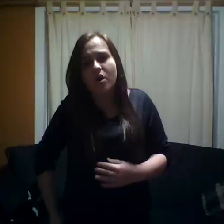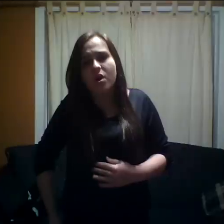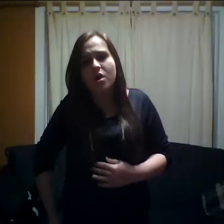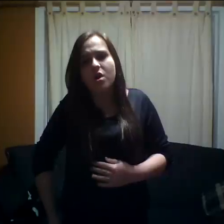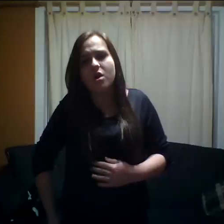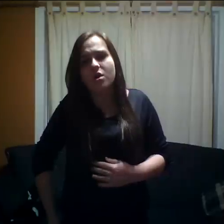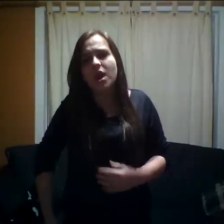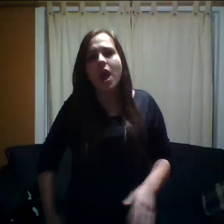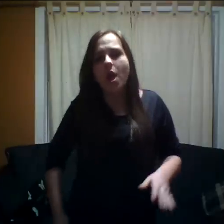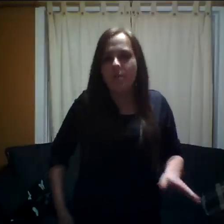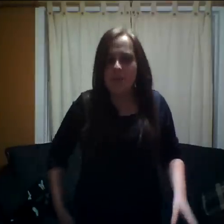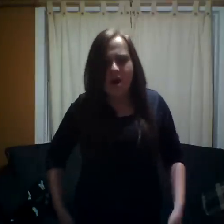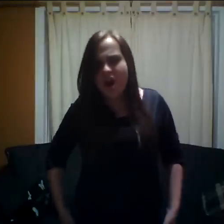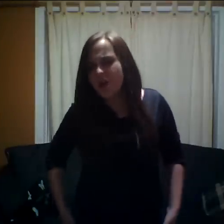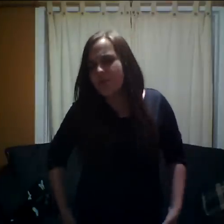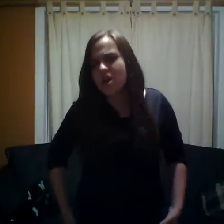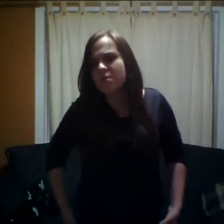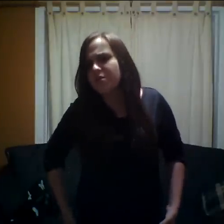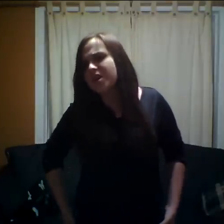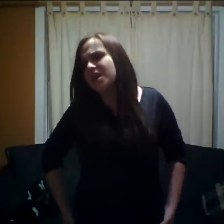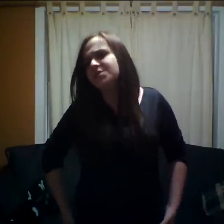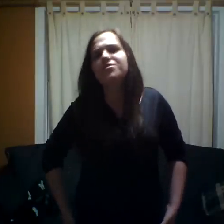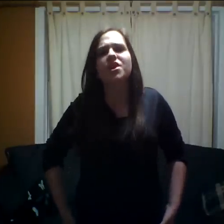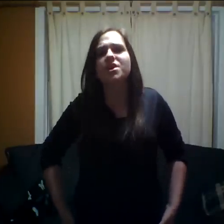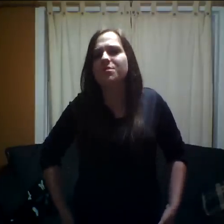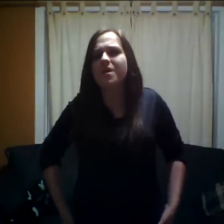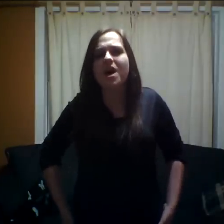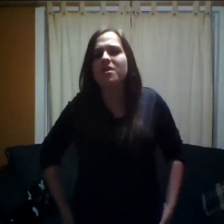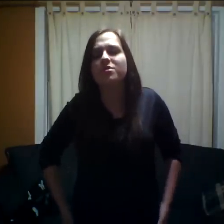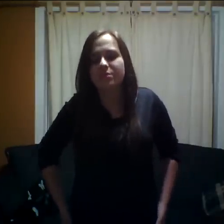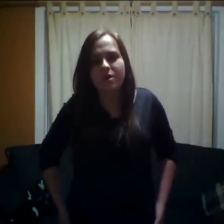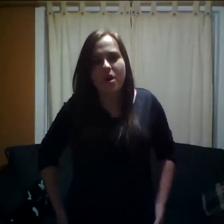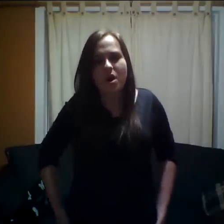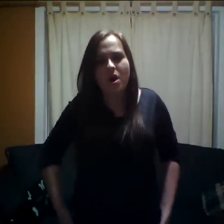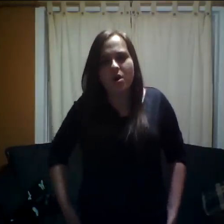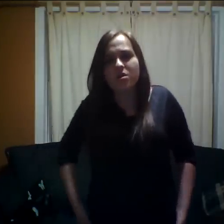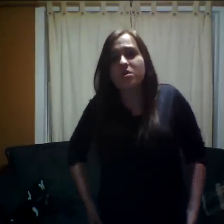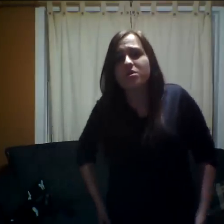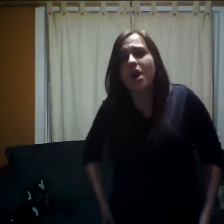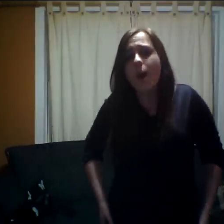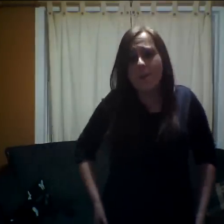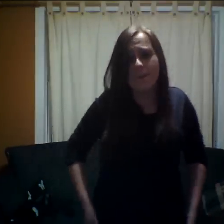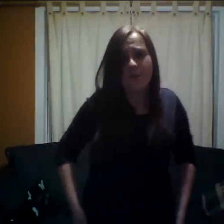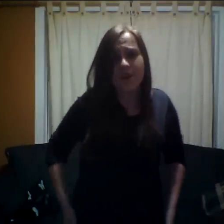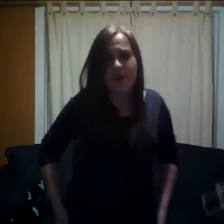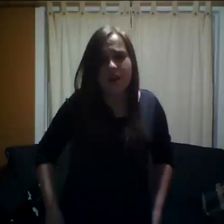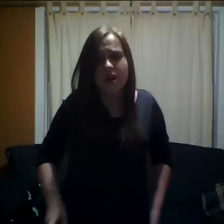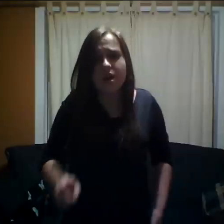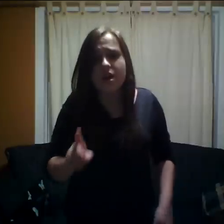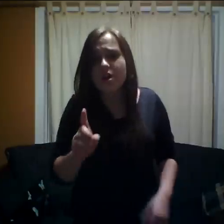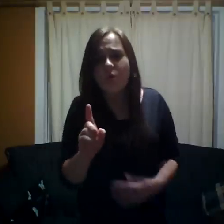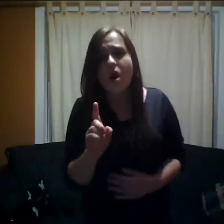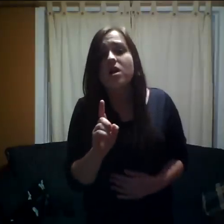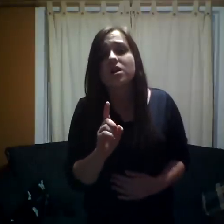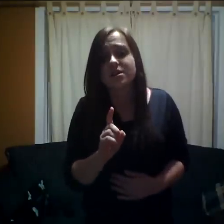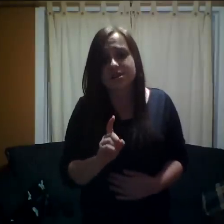Maybe please remember me once